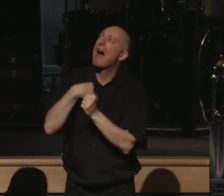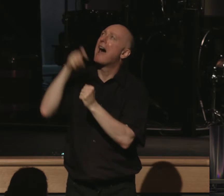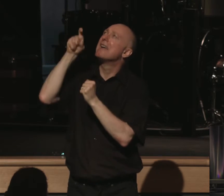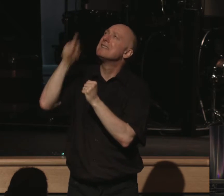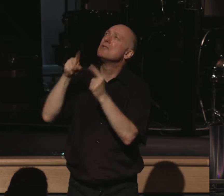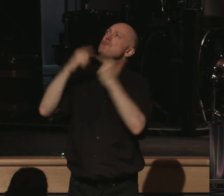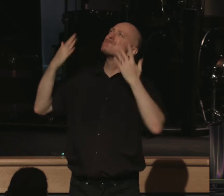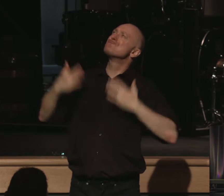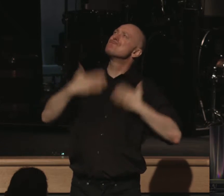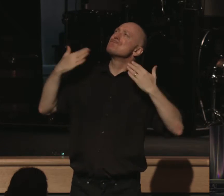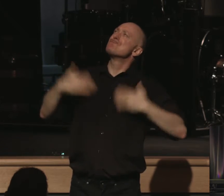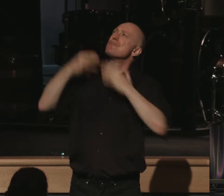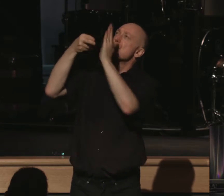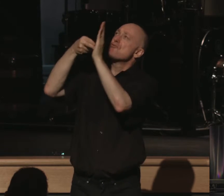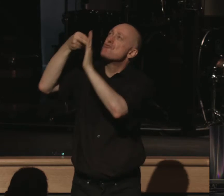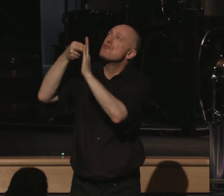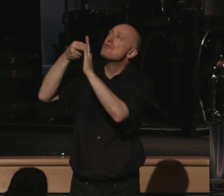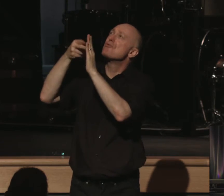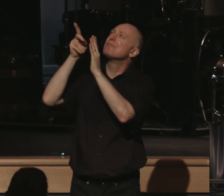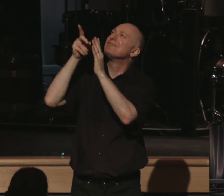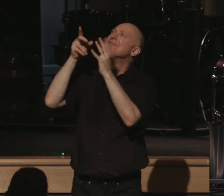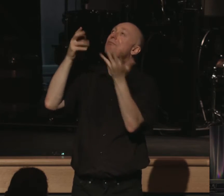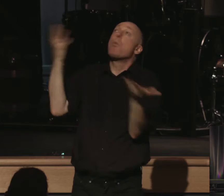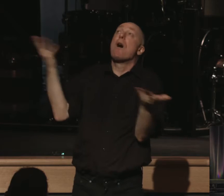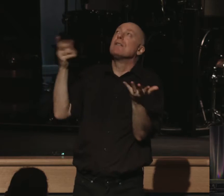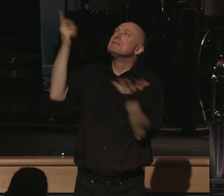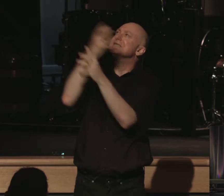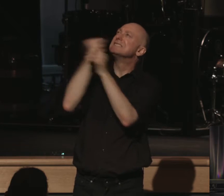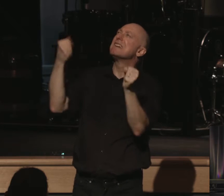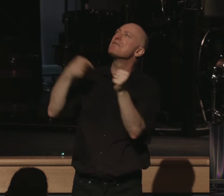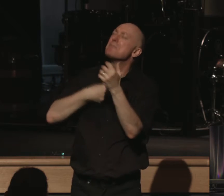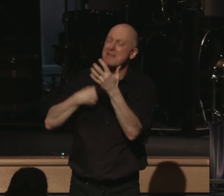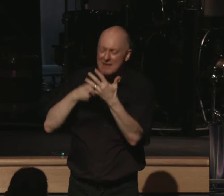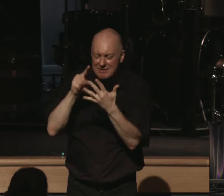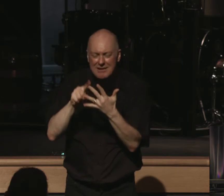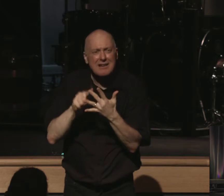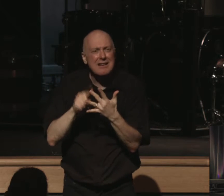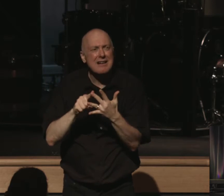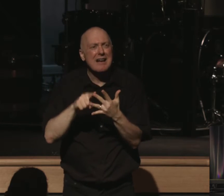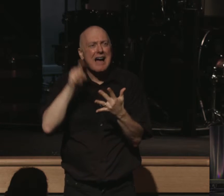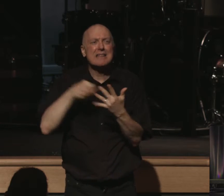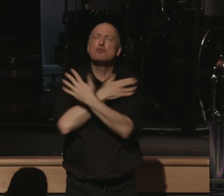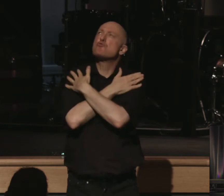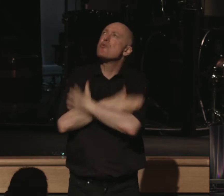need to delight in the truths that he has saved me. I need to rest in him.